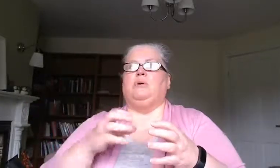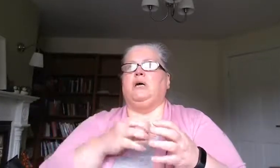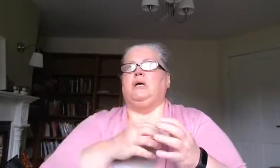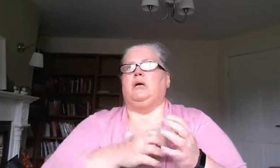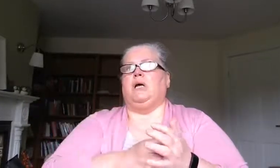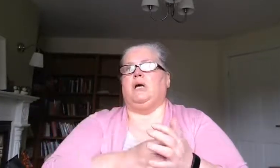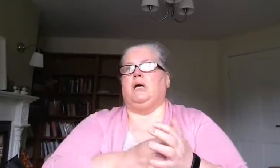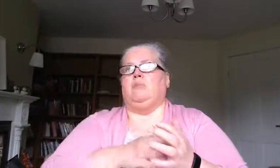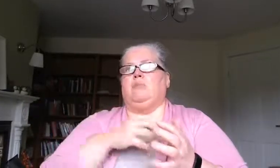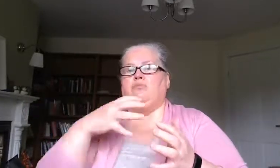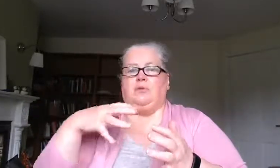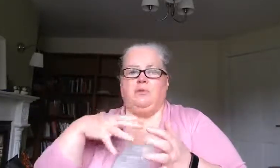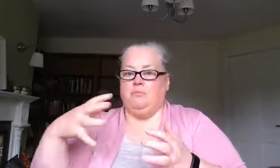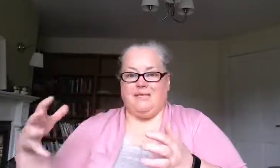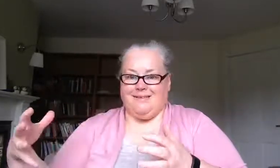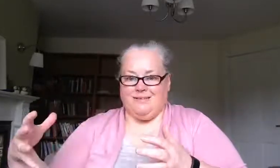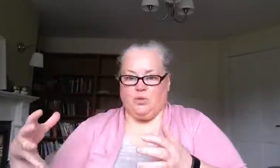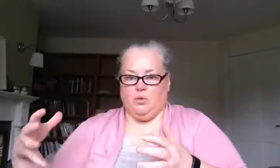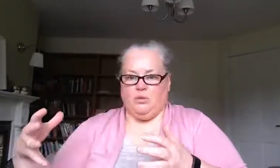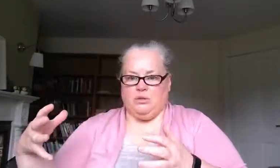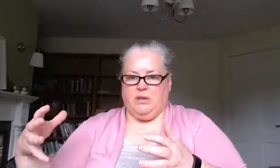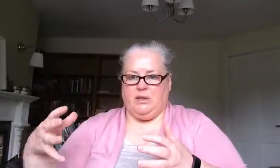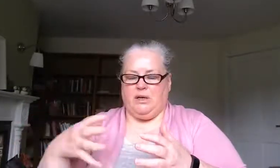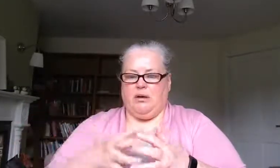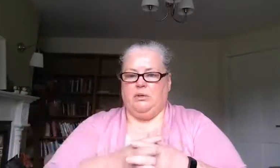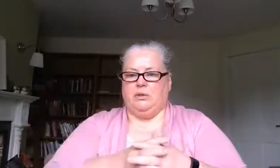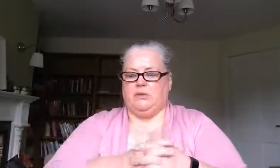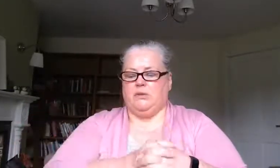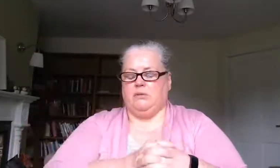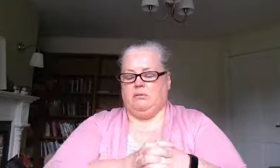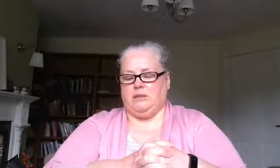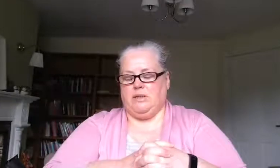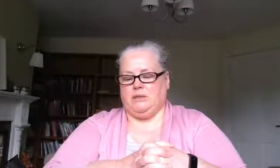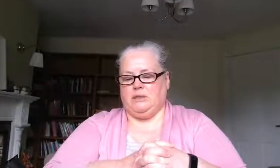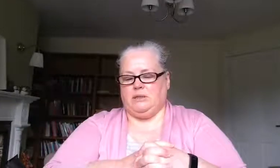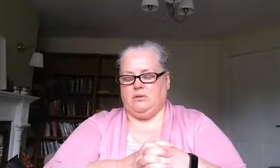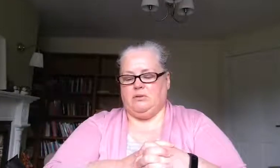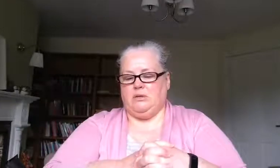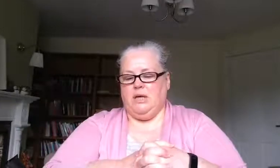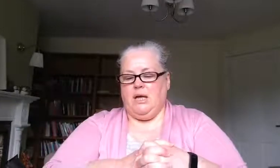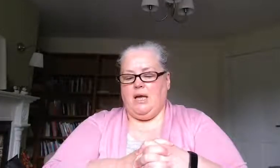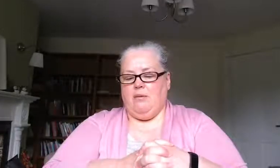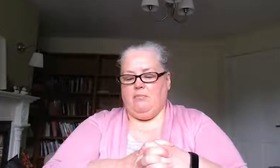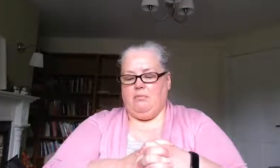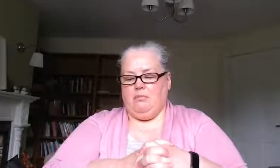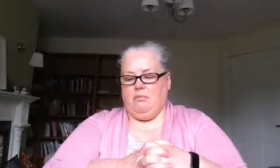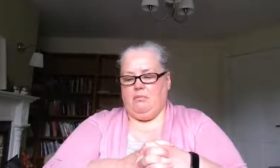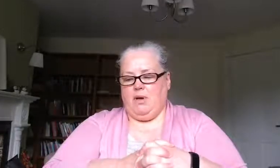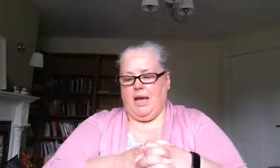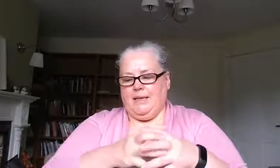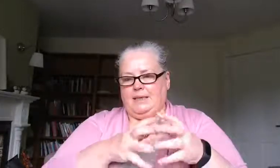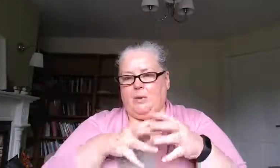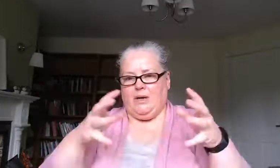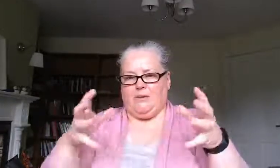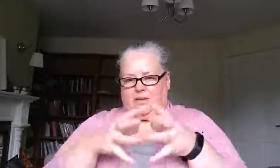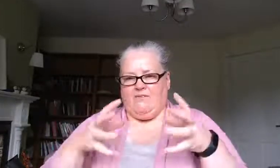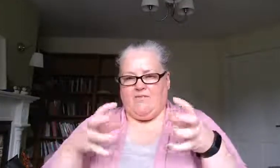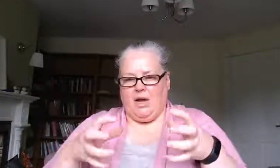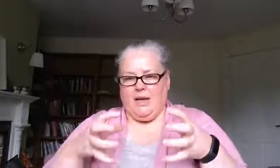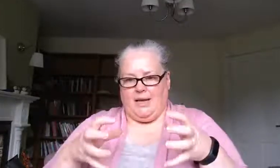um missing school deliberately not going to school or attending school um anywhere that they violate